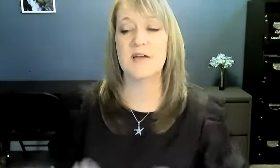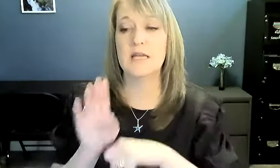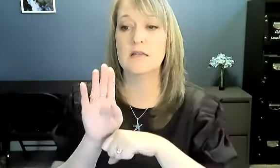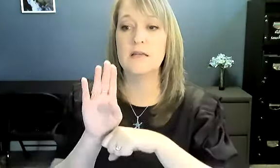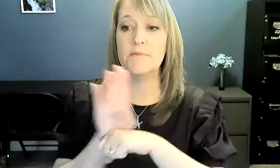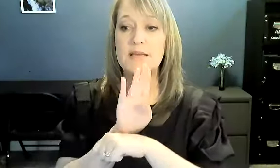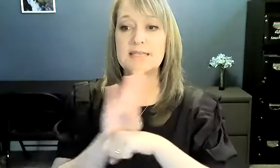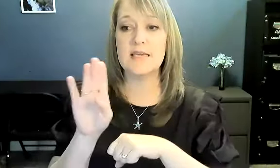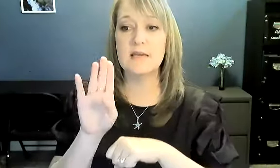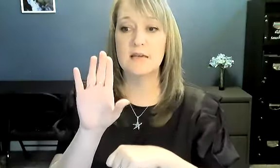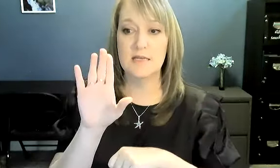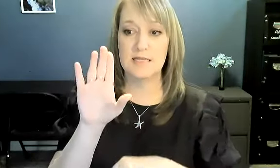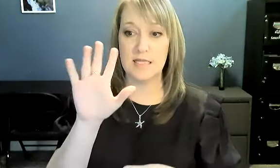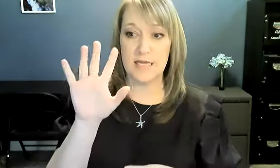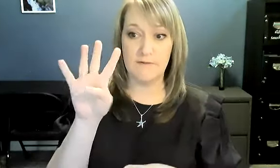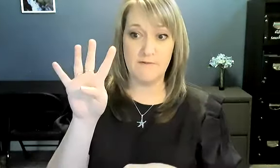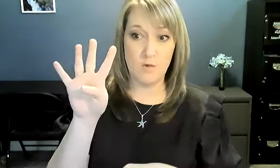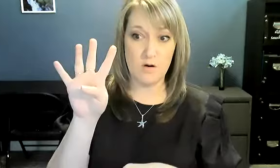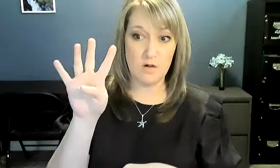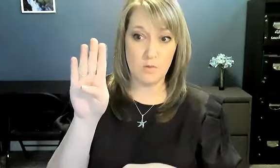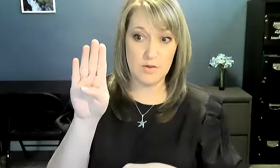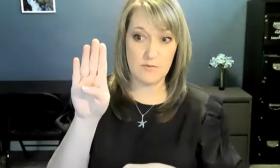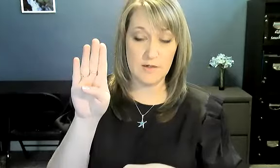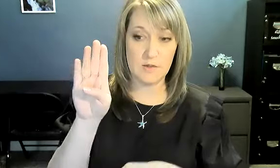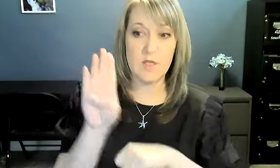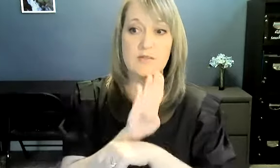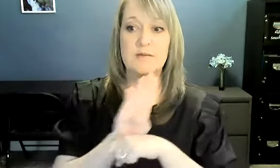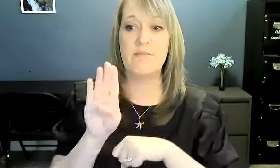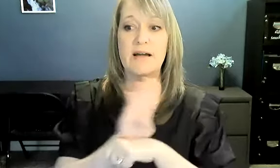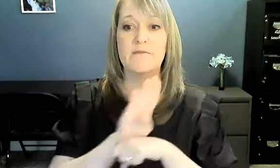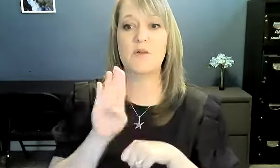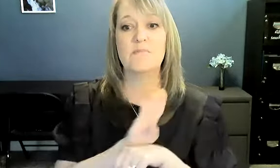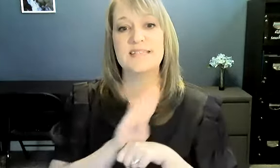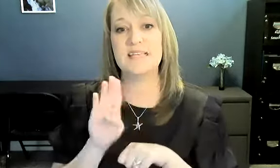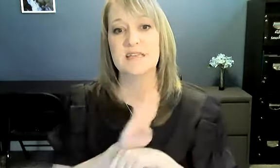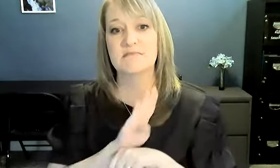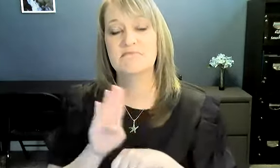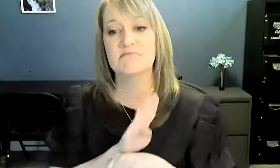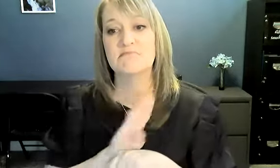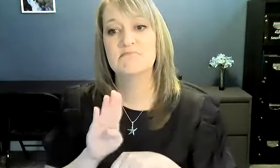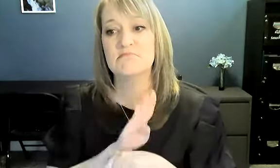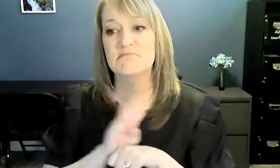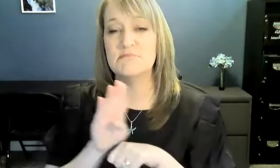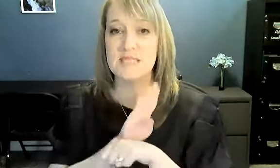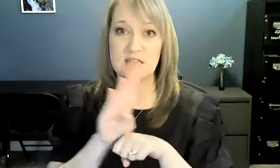fine. Busy is like a four with your fingers closed, back and forth. Busy. Busy.